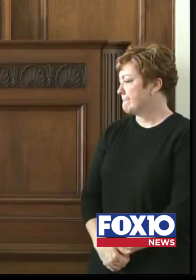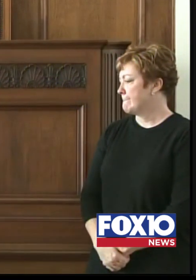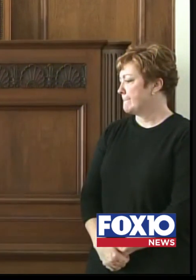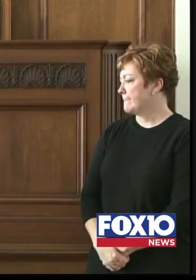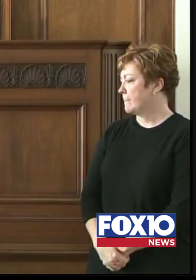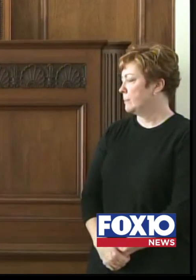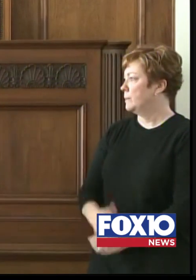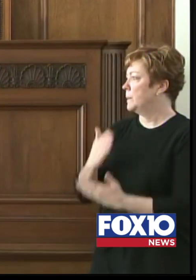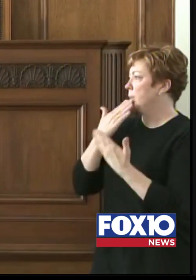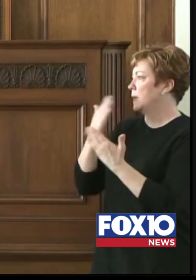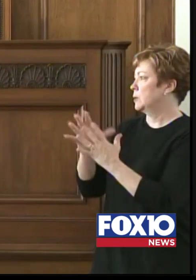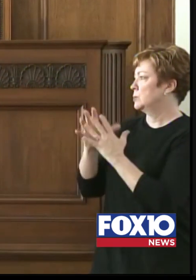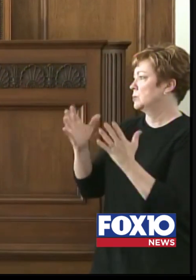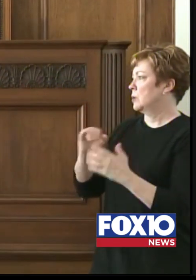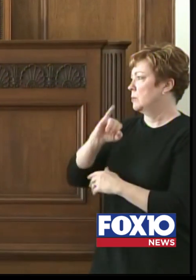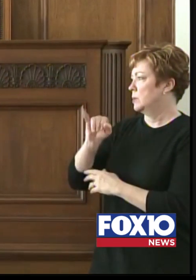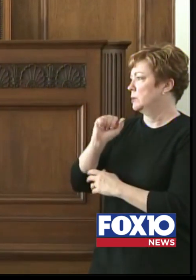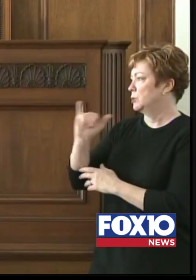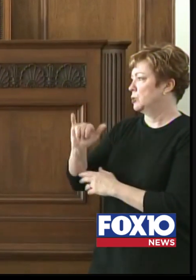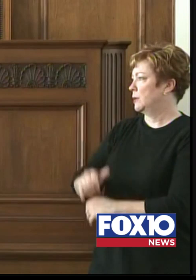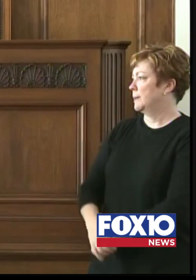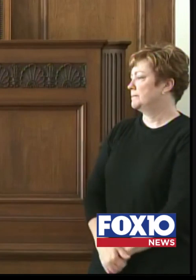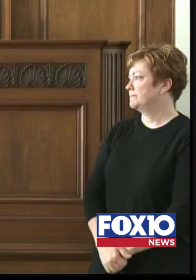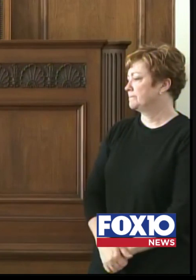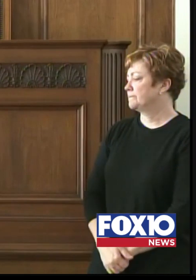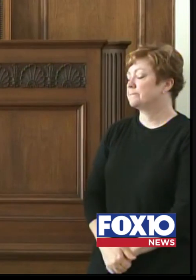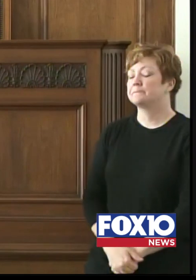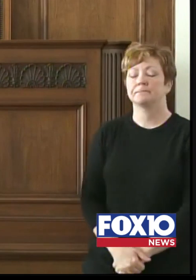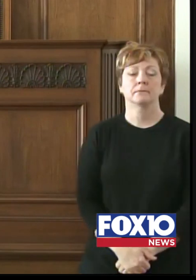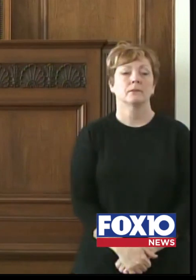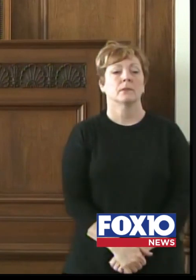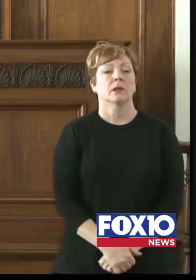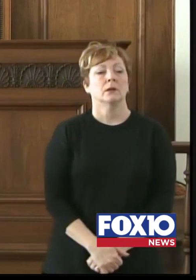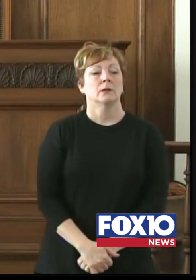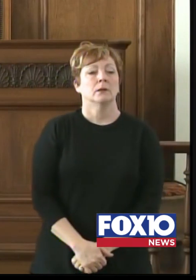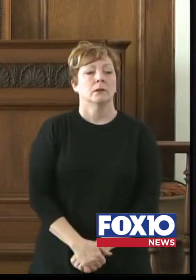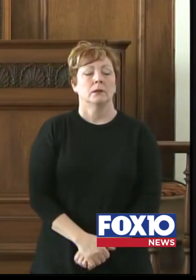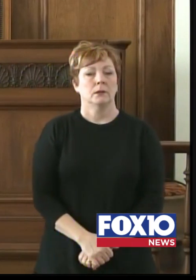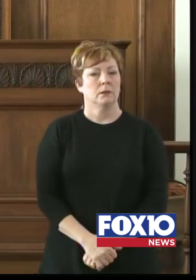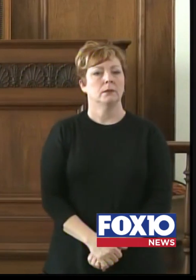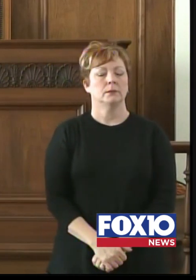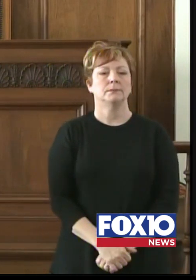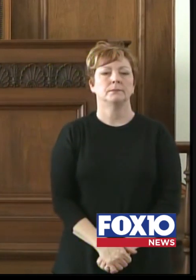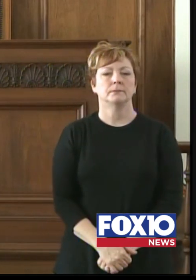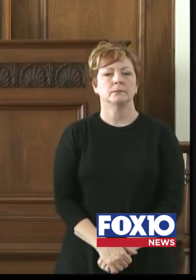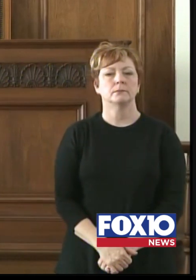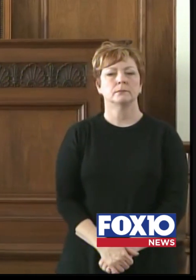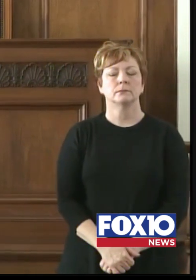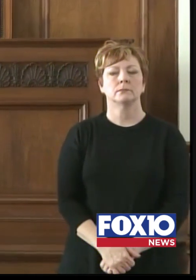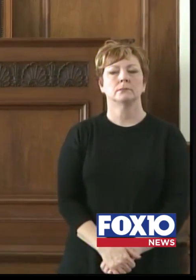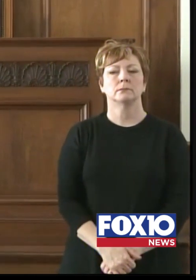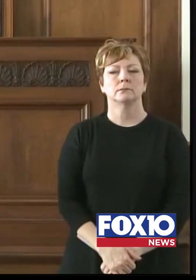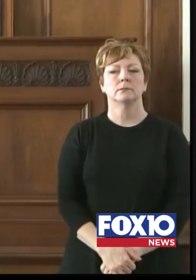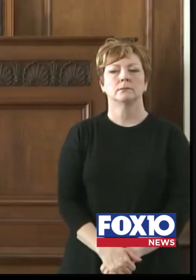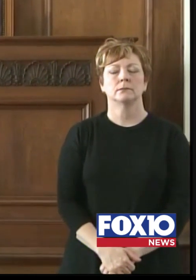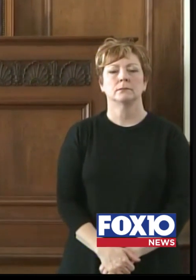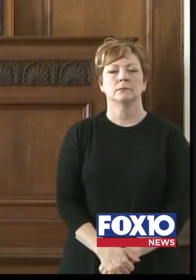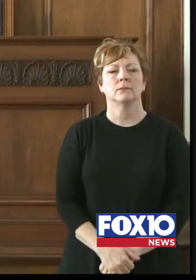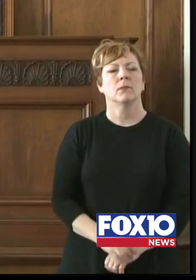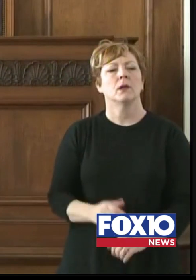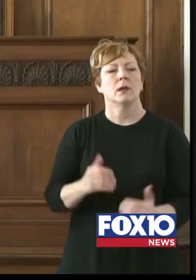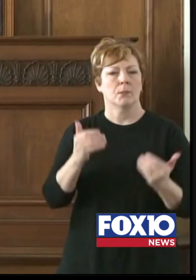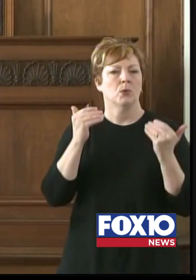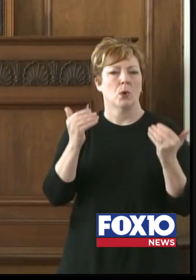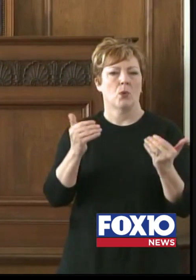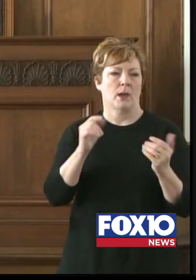Thank you so much, Jay. Now, before we open up for questions, let me go ahead and